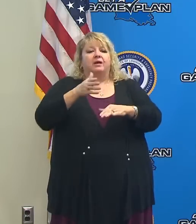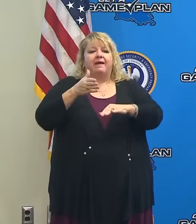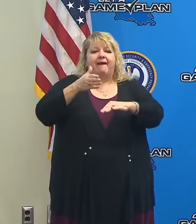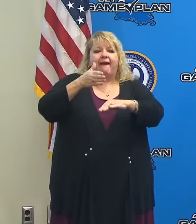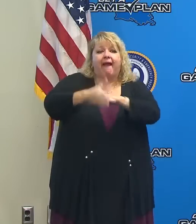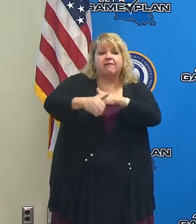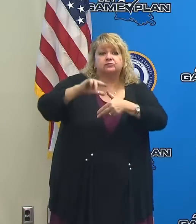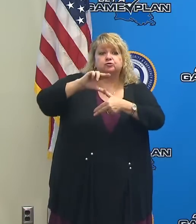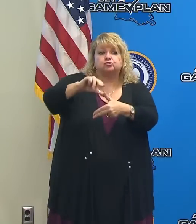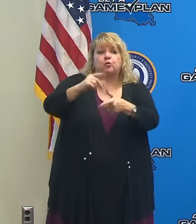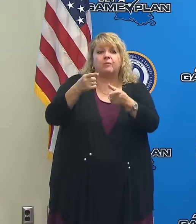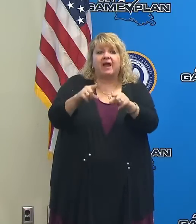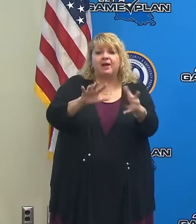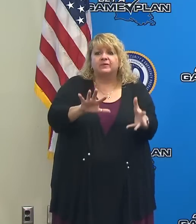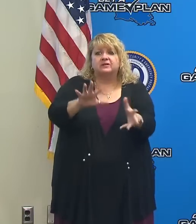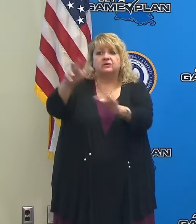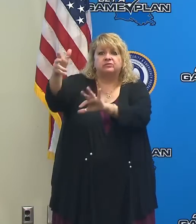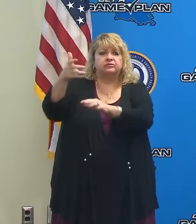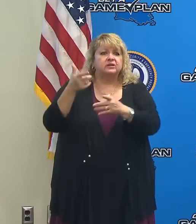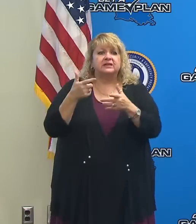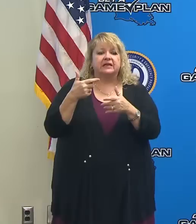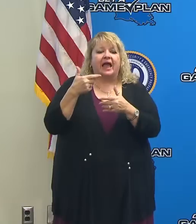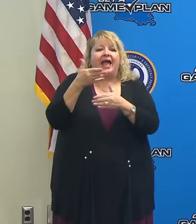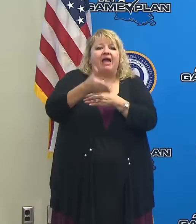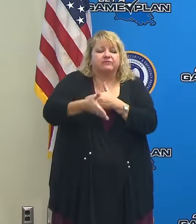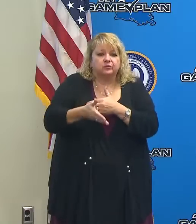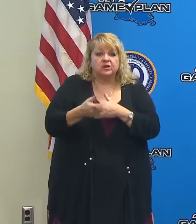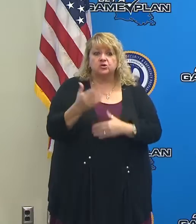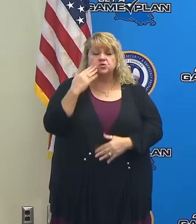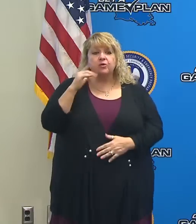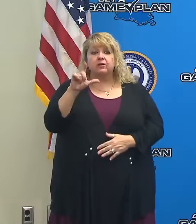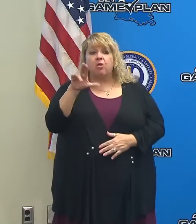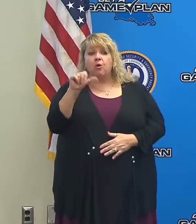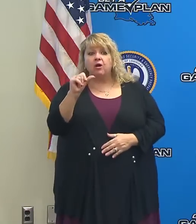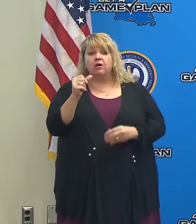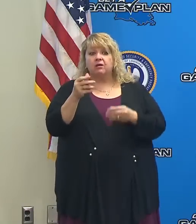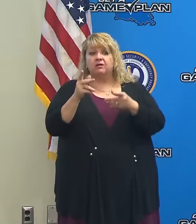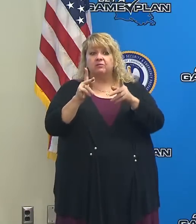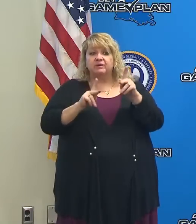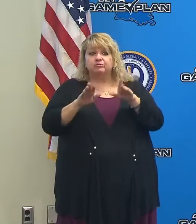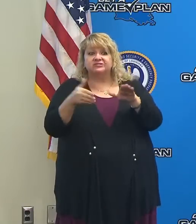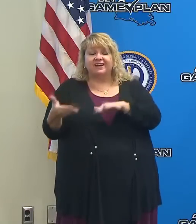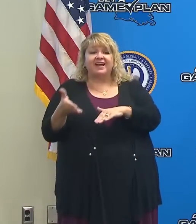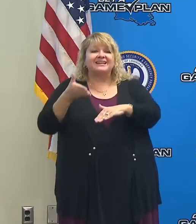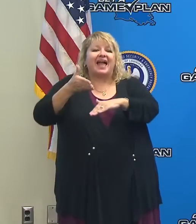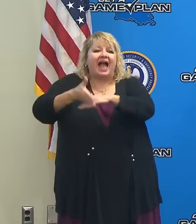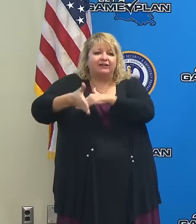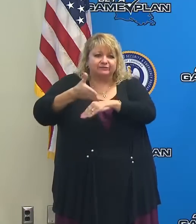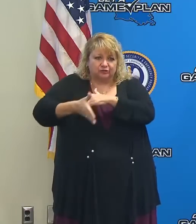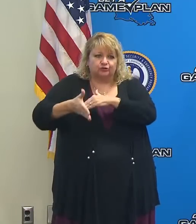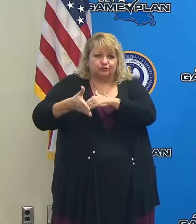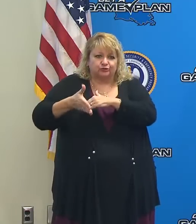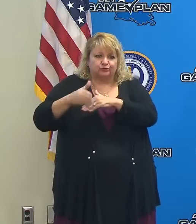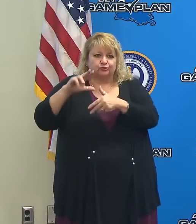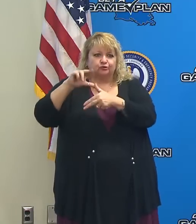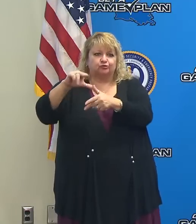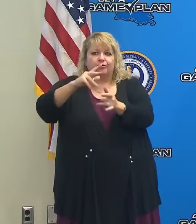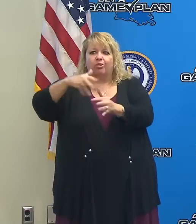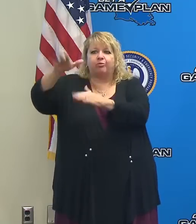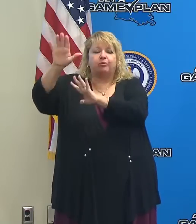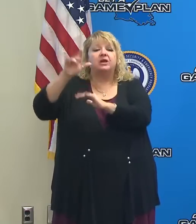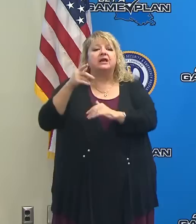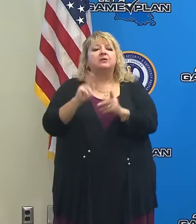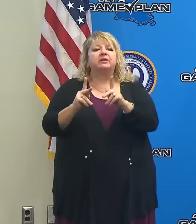Hurricane Laura, we actually lost more people after the storm than we did during the storm. The things like generator safety because of carbon